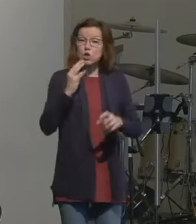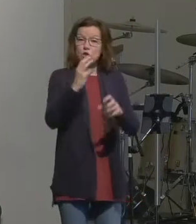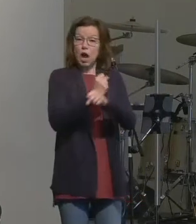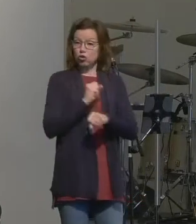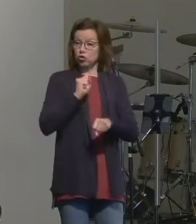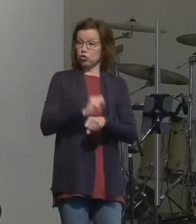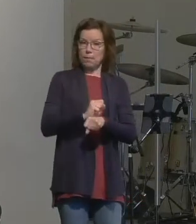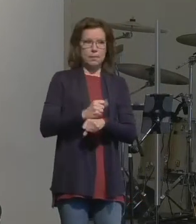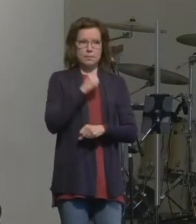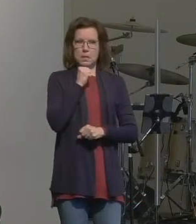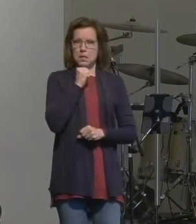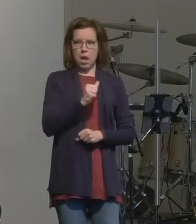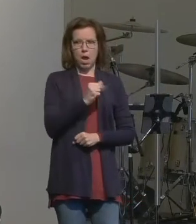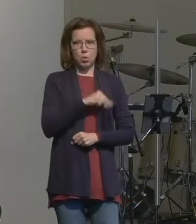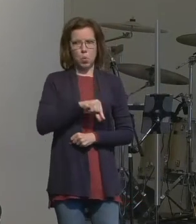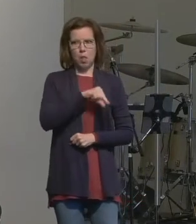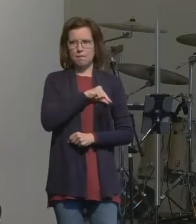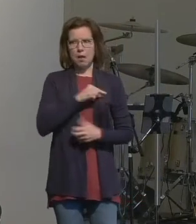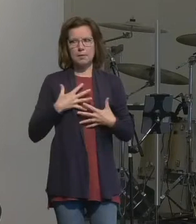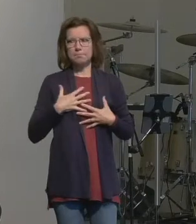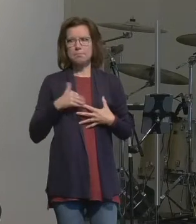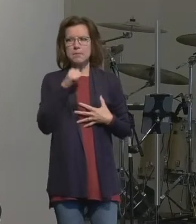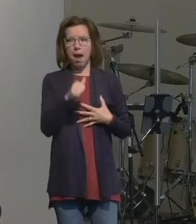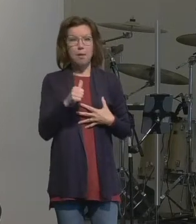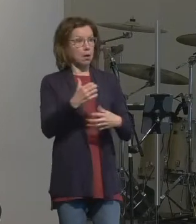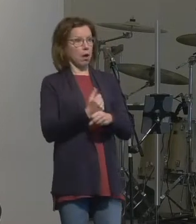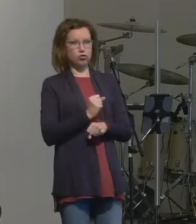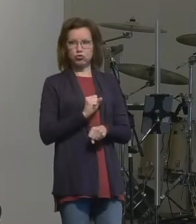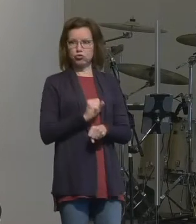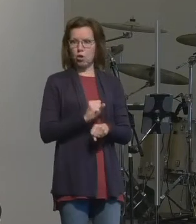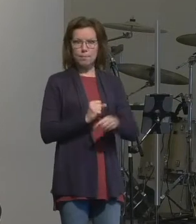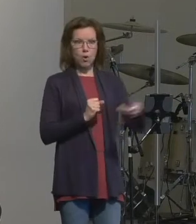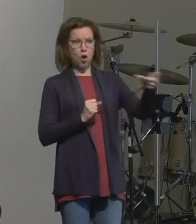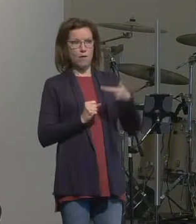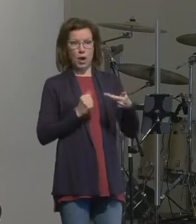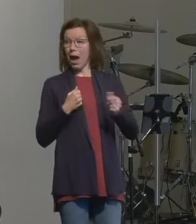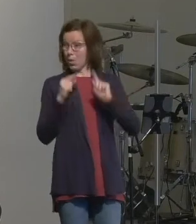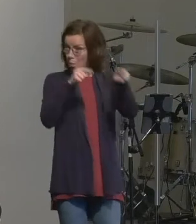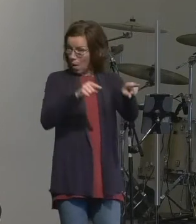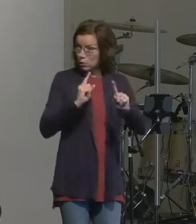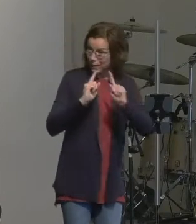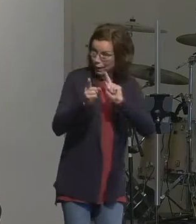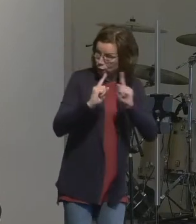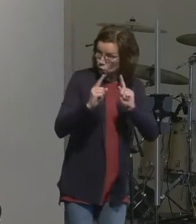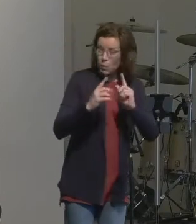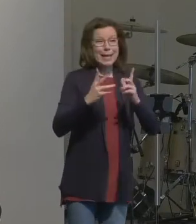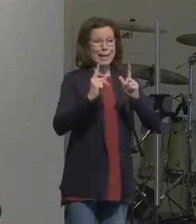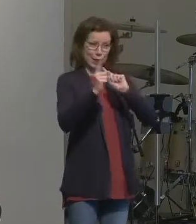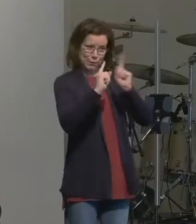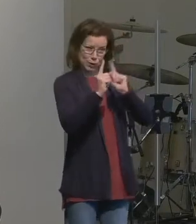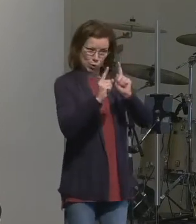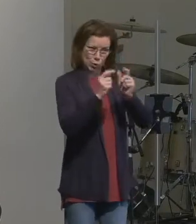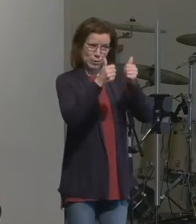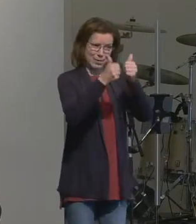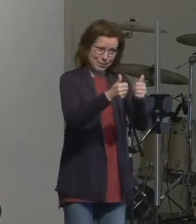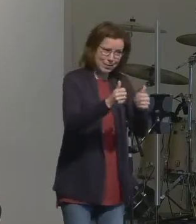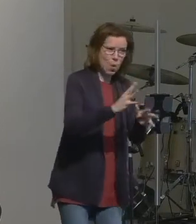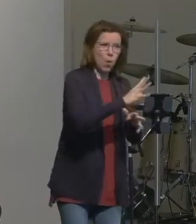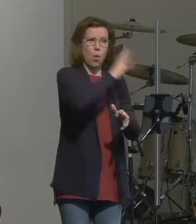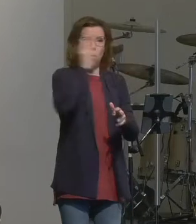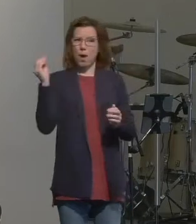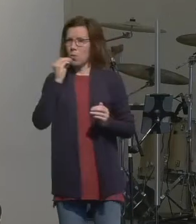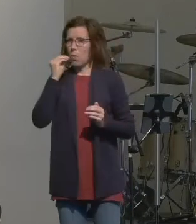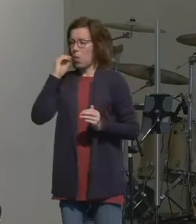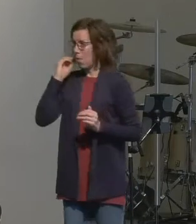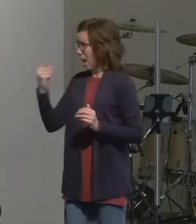and you knew it when they offered it to you like you went to the interview took the interview went home someone asked you about it and